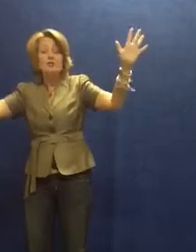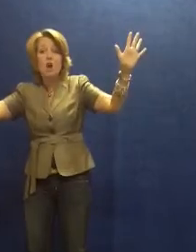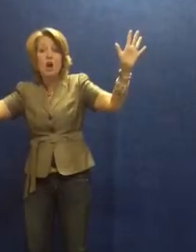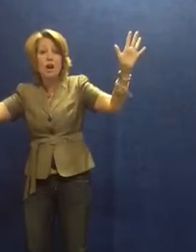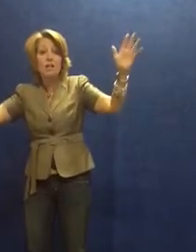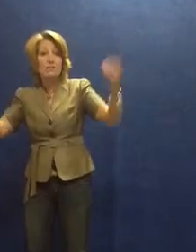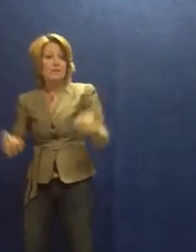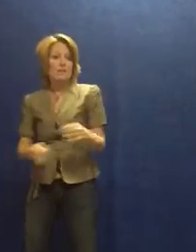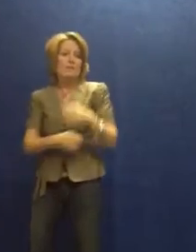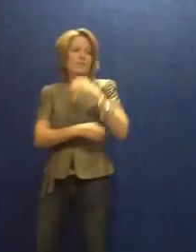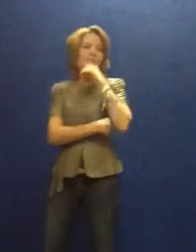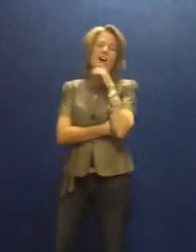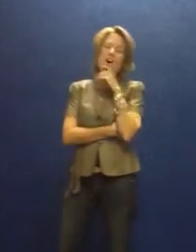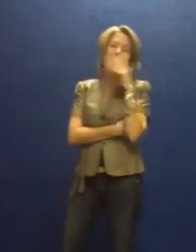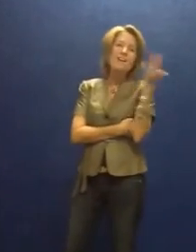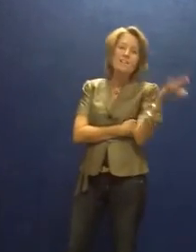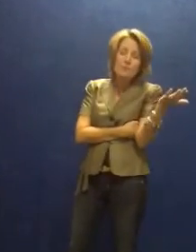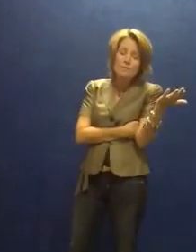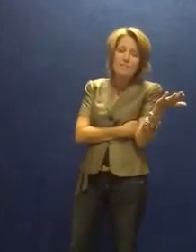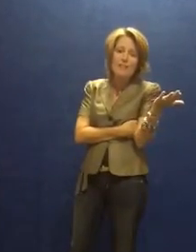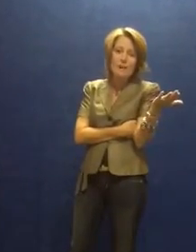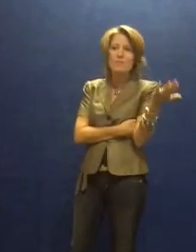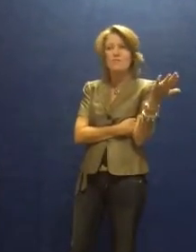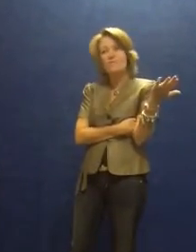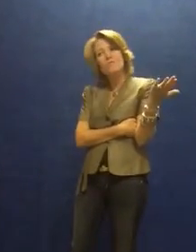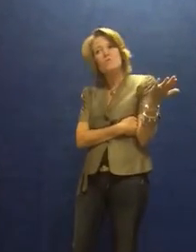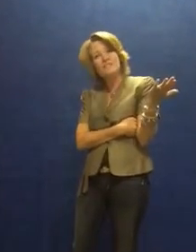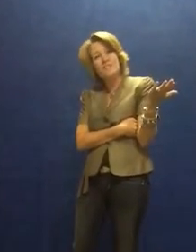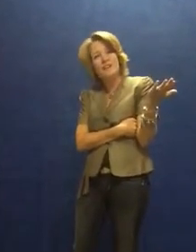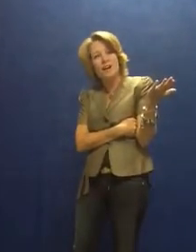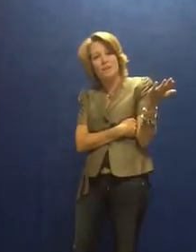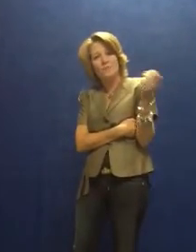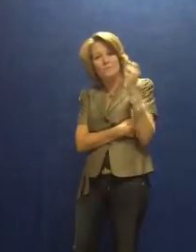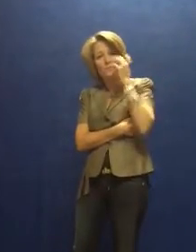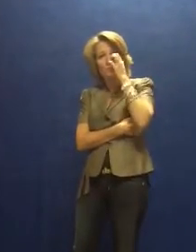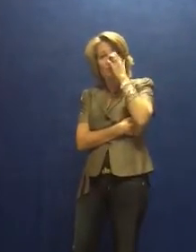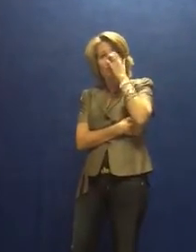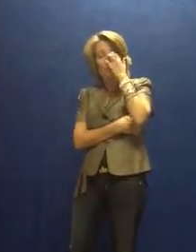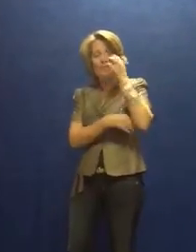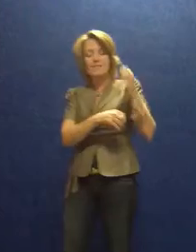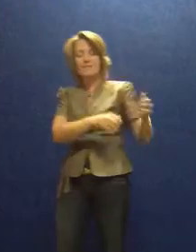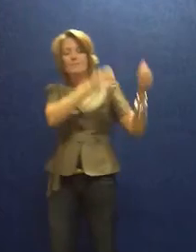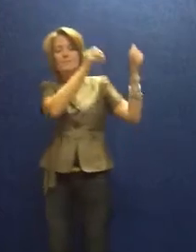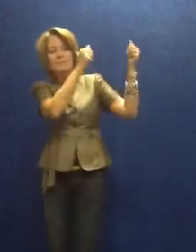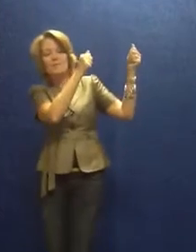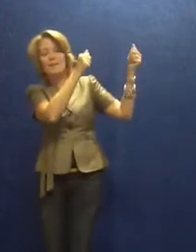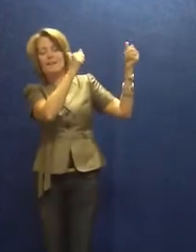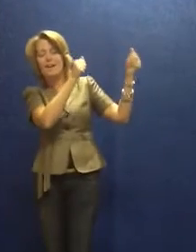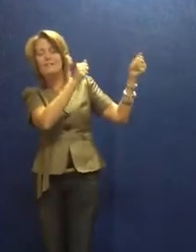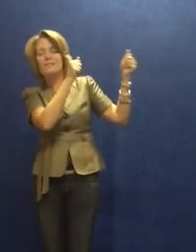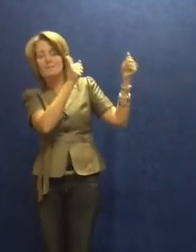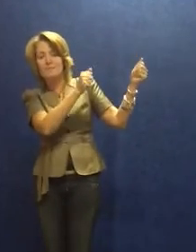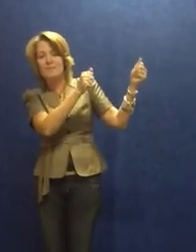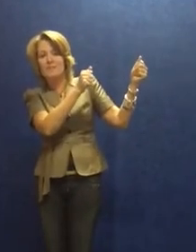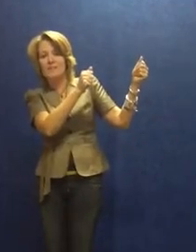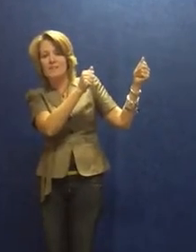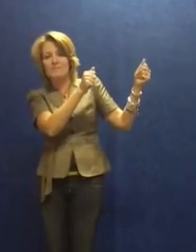draw! No, our club did that one just a few weeks ago. Tim stood up and held up the Maple Leafs